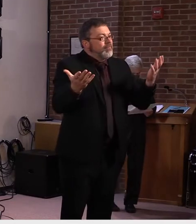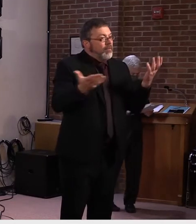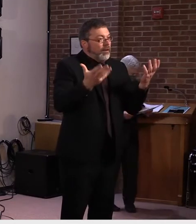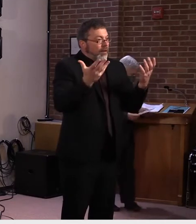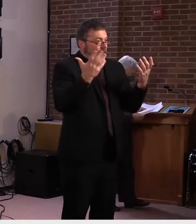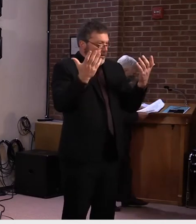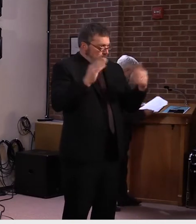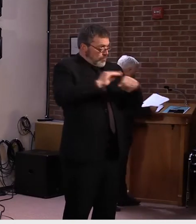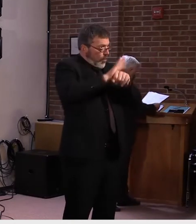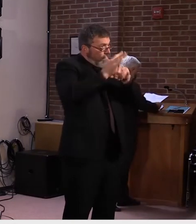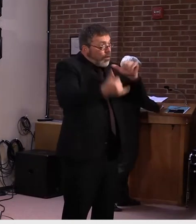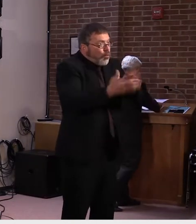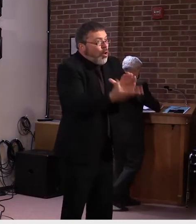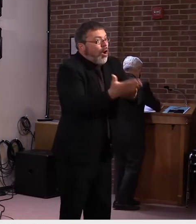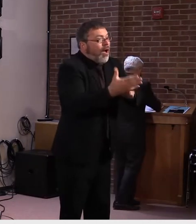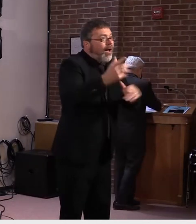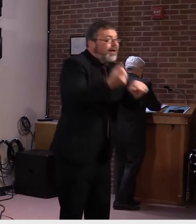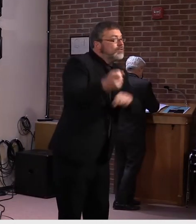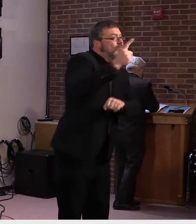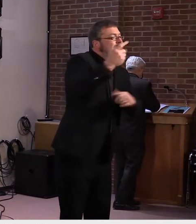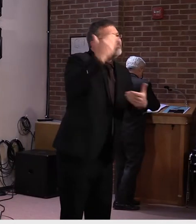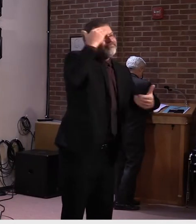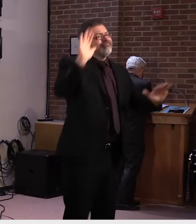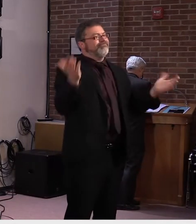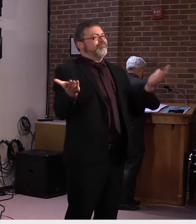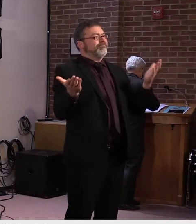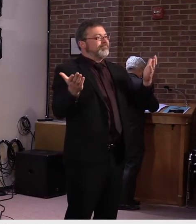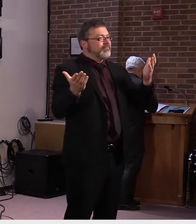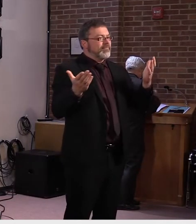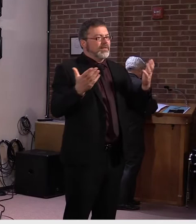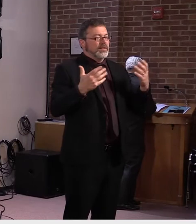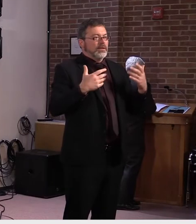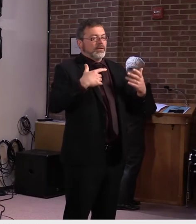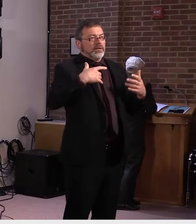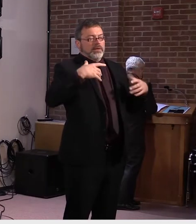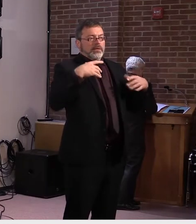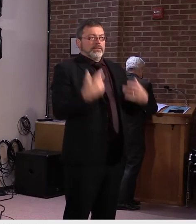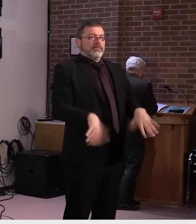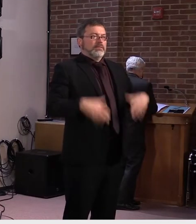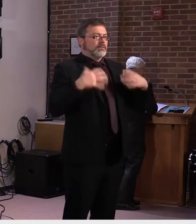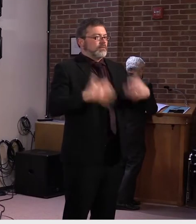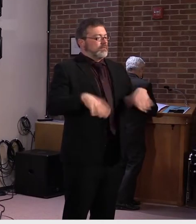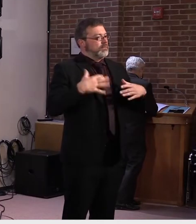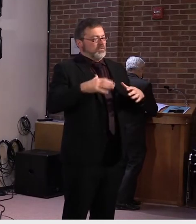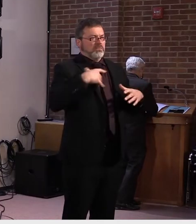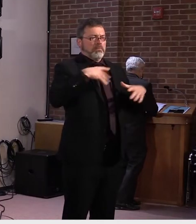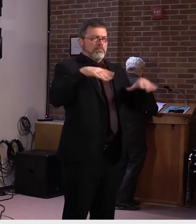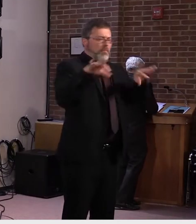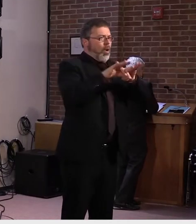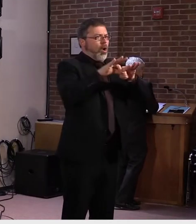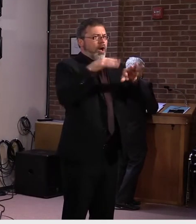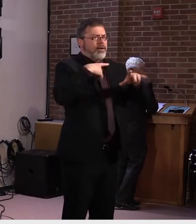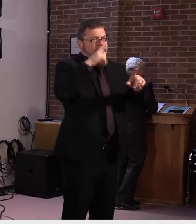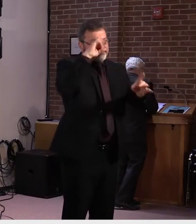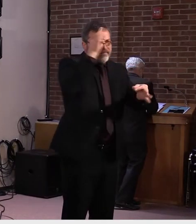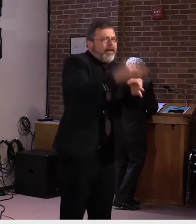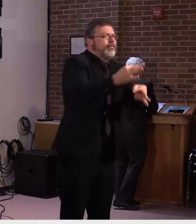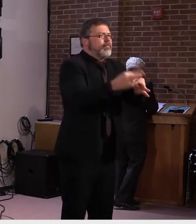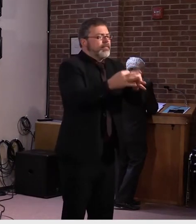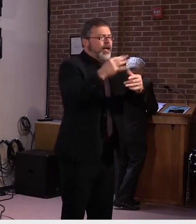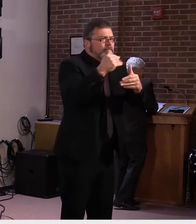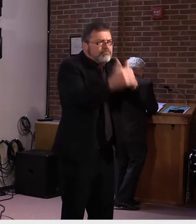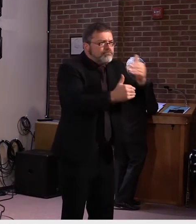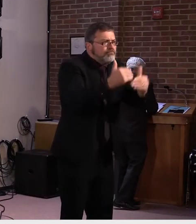better we fight this virus now, the better the future will be for all of us. That's what we mean when we say be